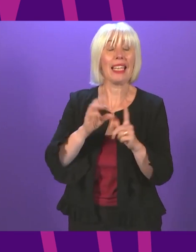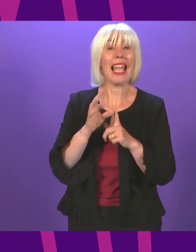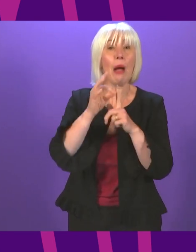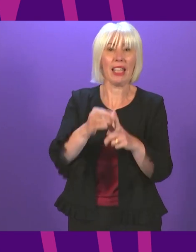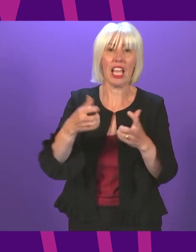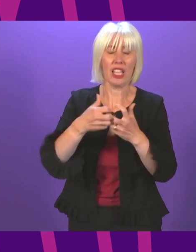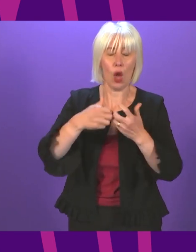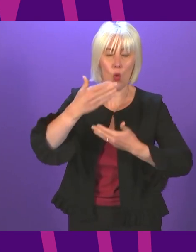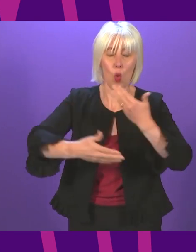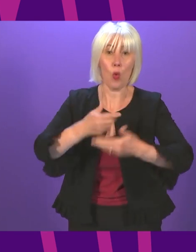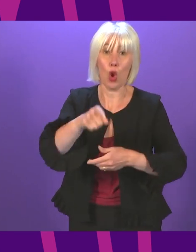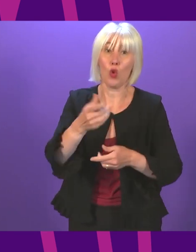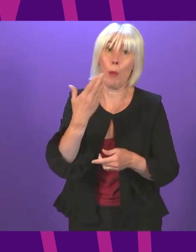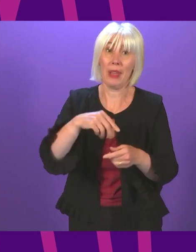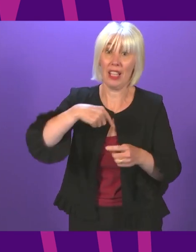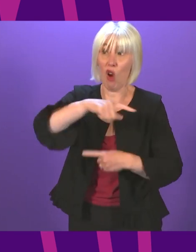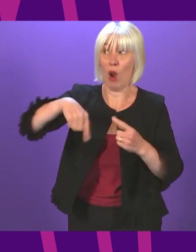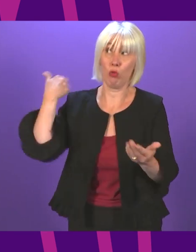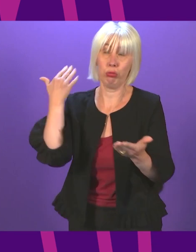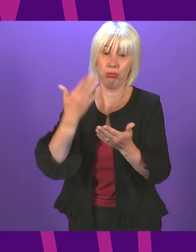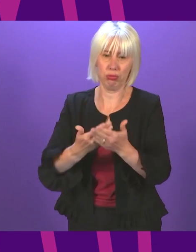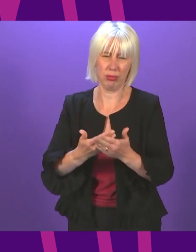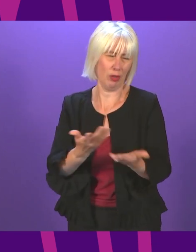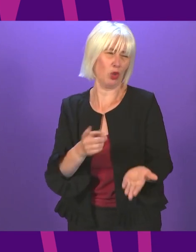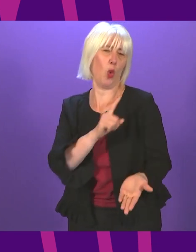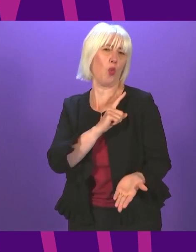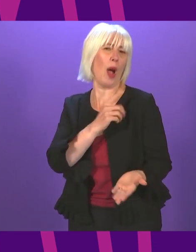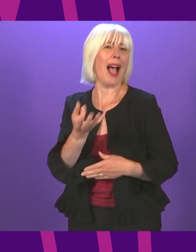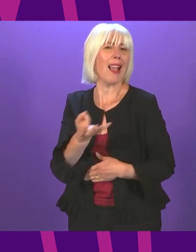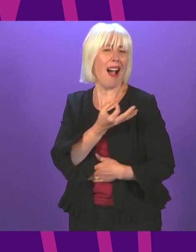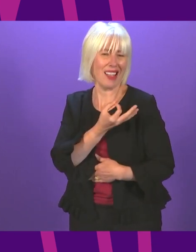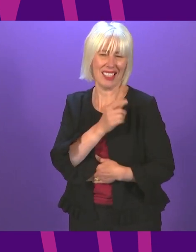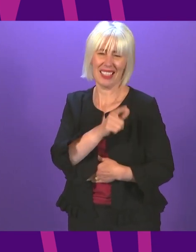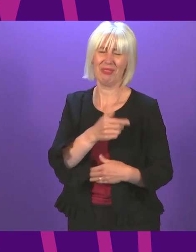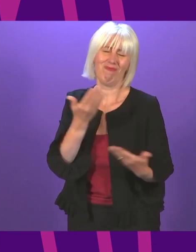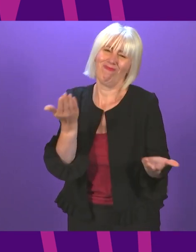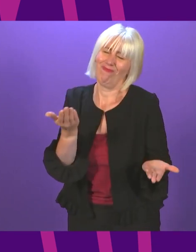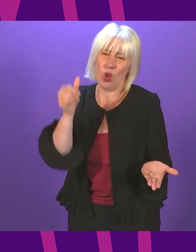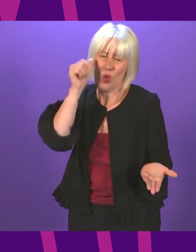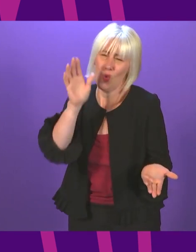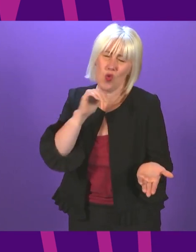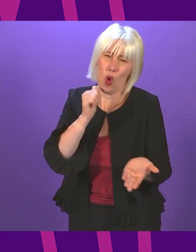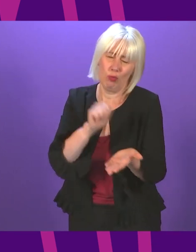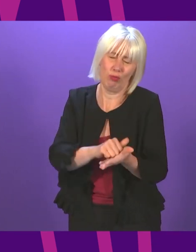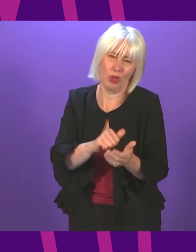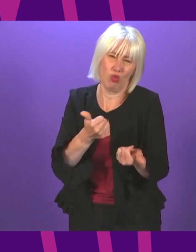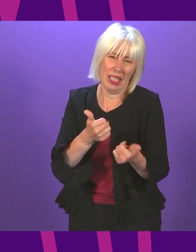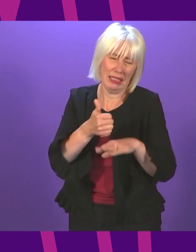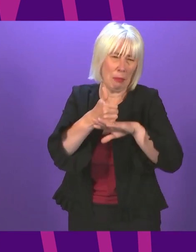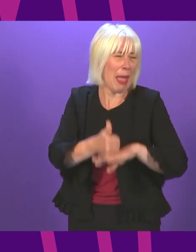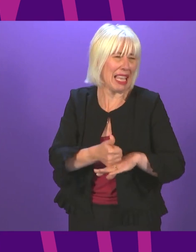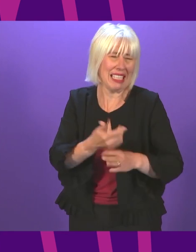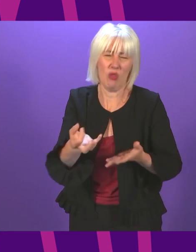surprised that she has asked a question of that nature when she knows how ill-founded it is. But on the other question,